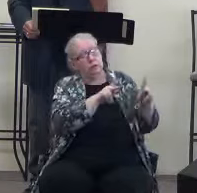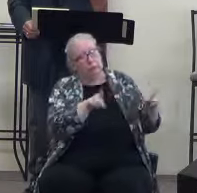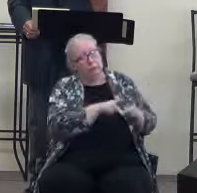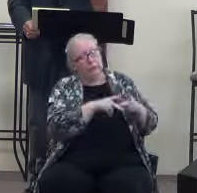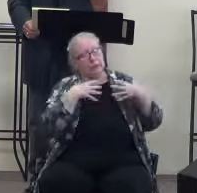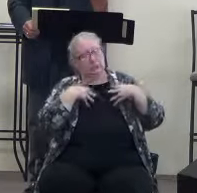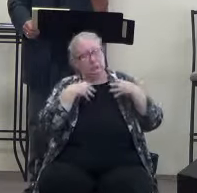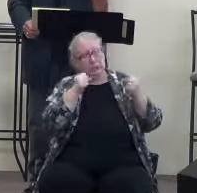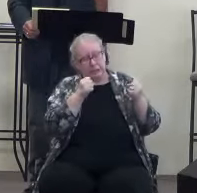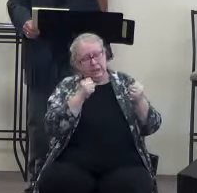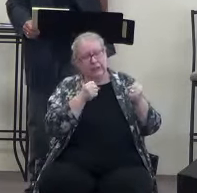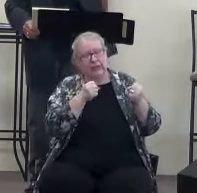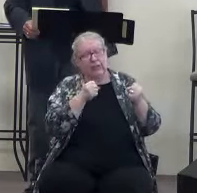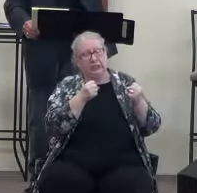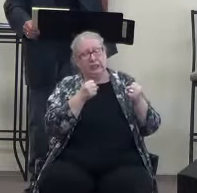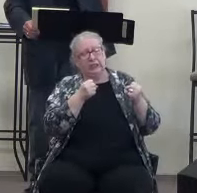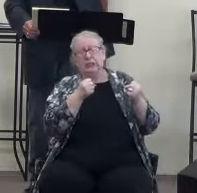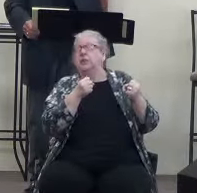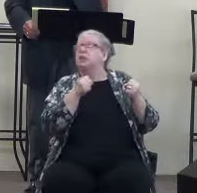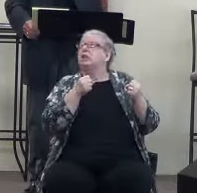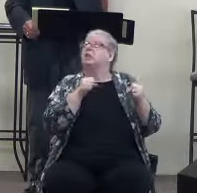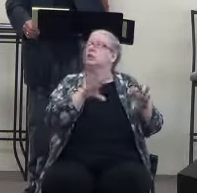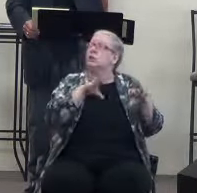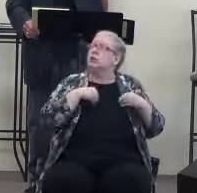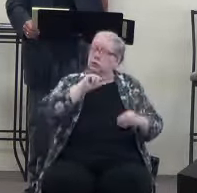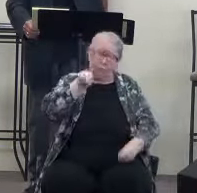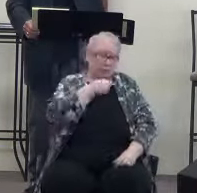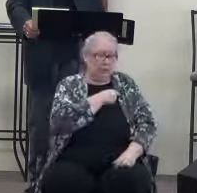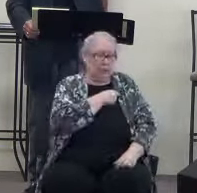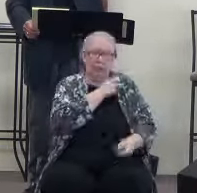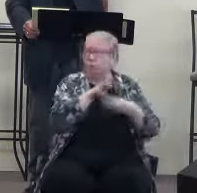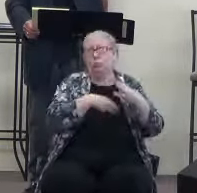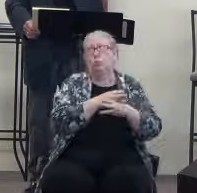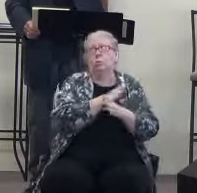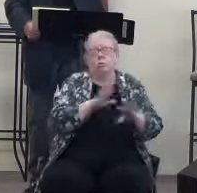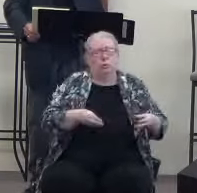mercy and grace. Because the world out there won't give it to them. They don't know how.